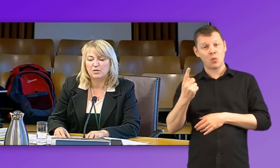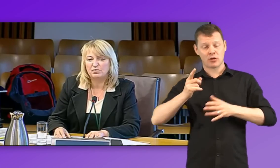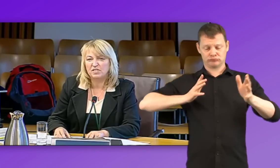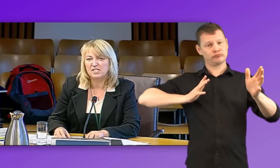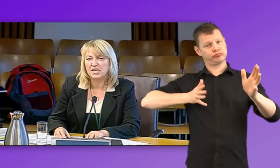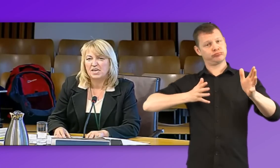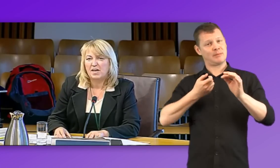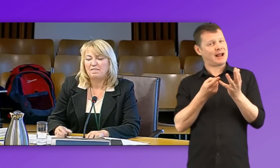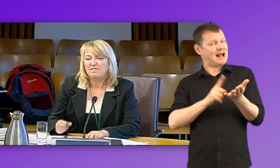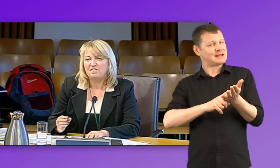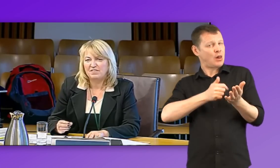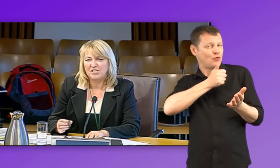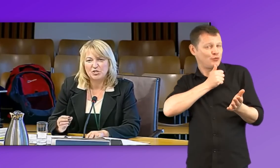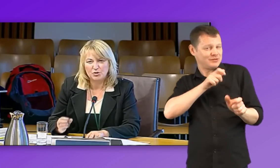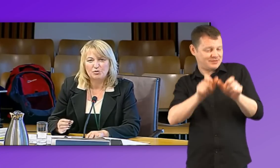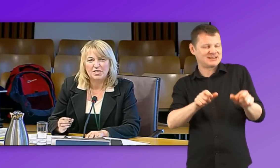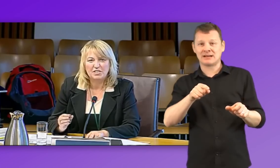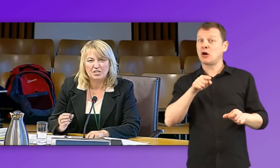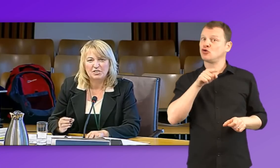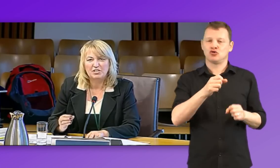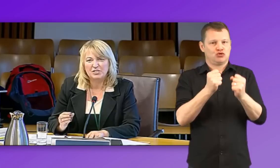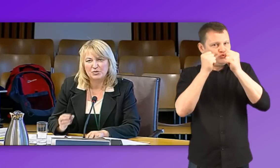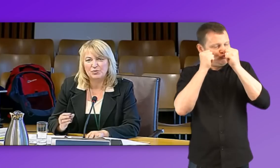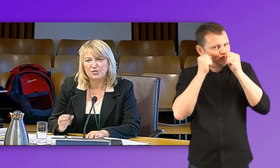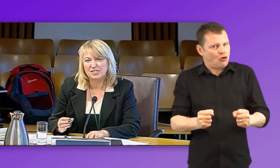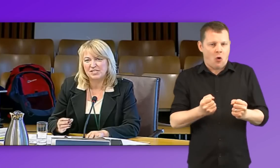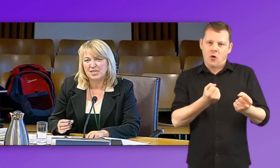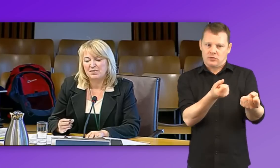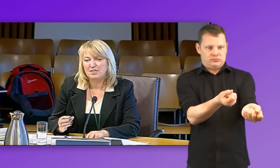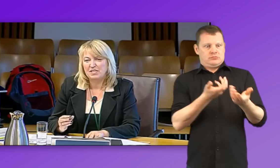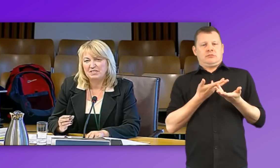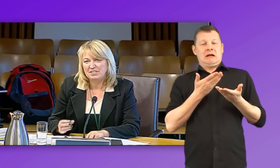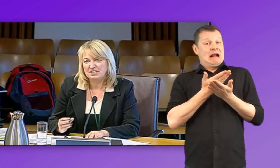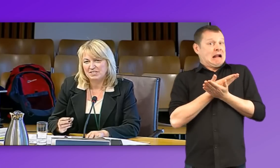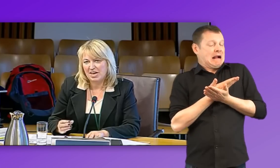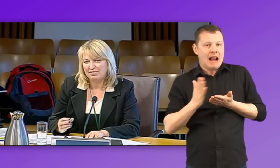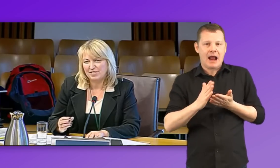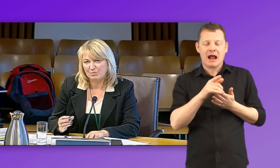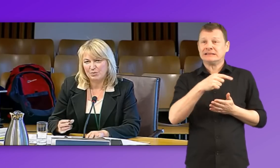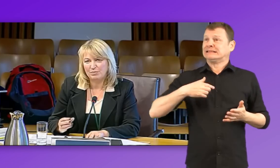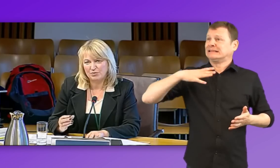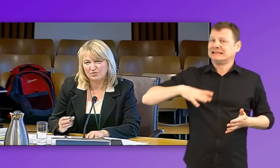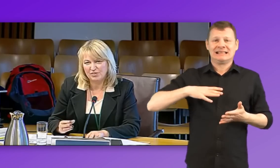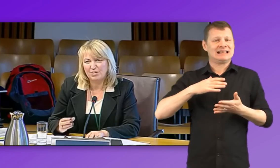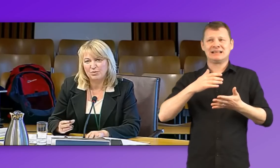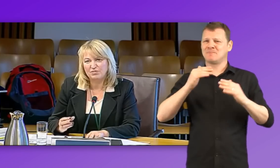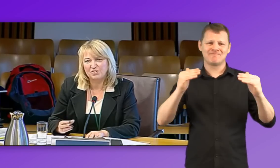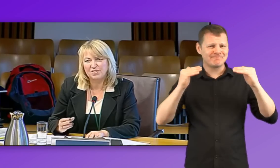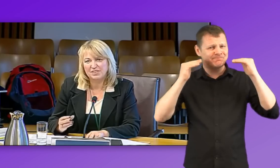conference, and they very strongly and clearly told us that they needed to have support, which was far more fluent